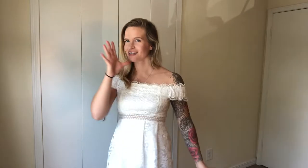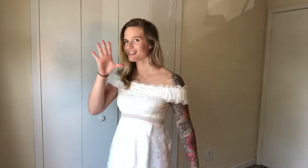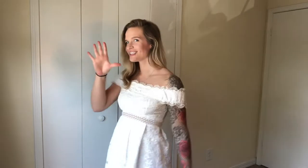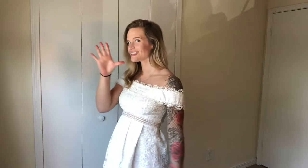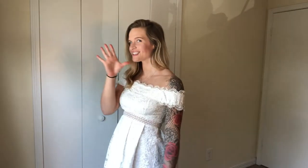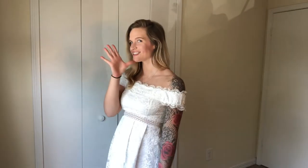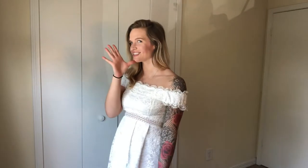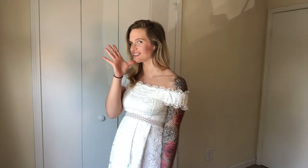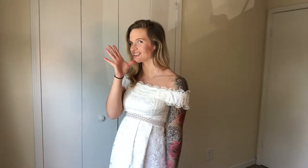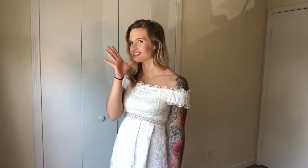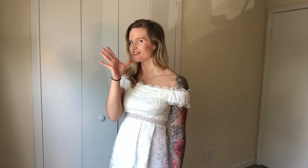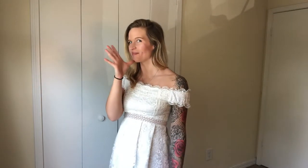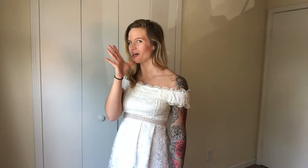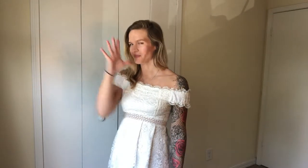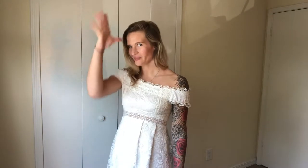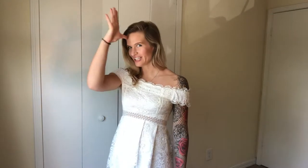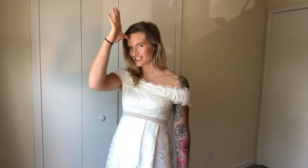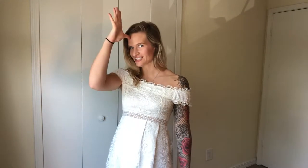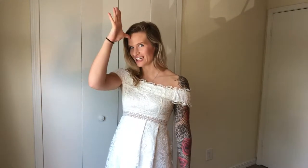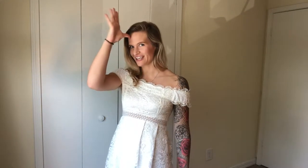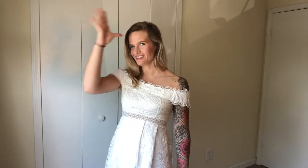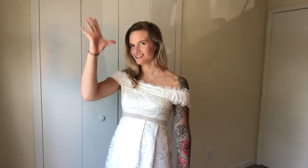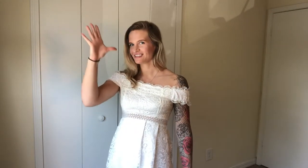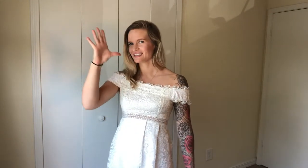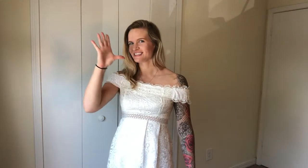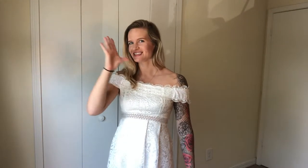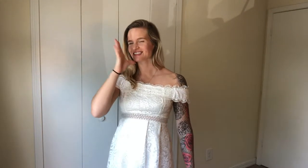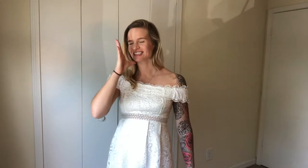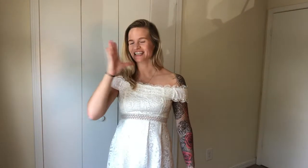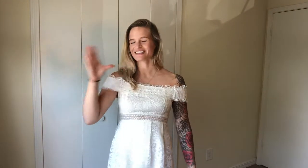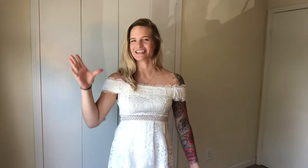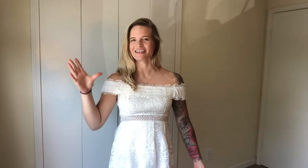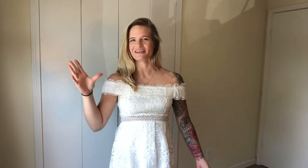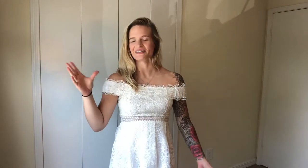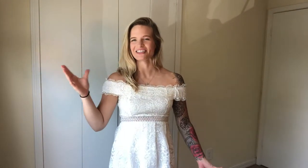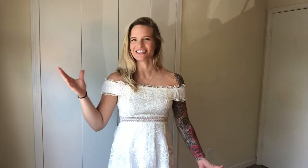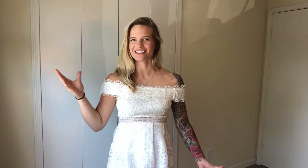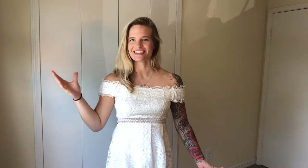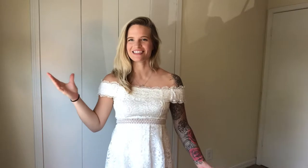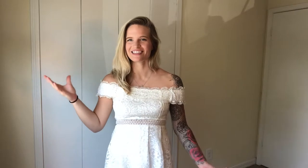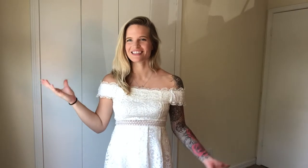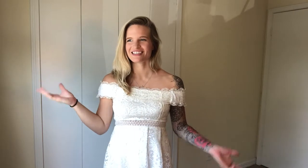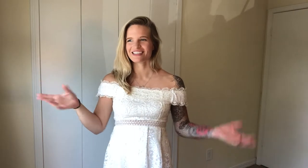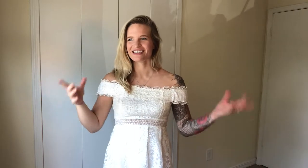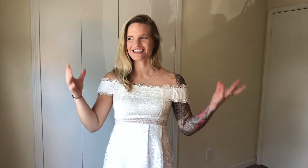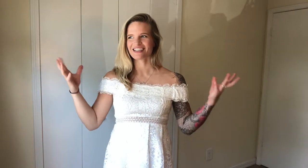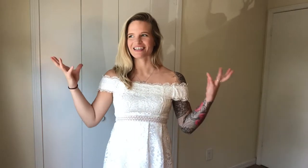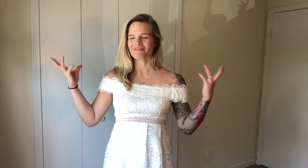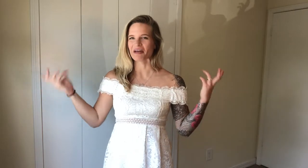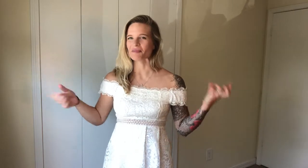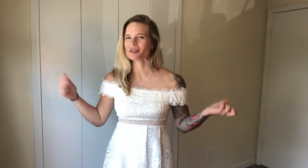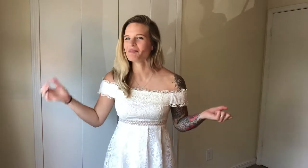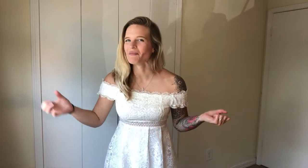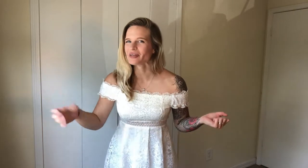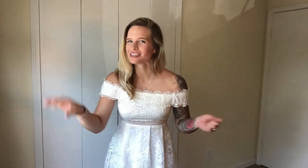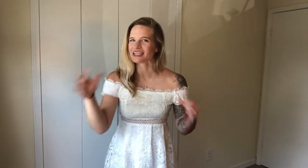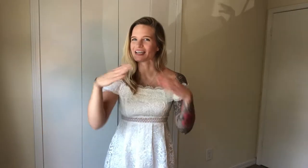So this is Mom, that's Dad. It's kind of like all the family members, like